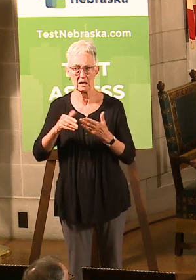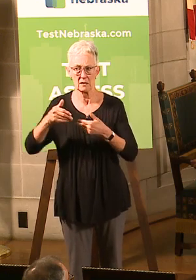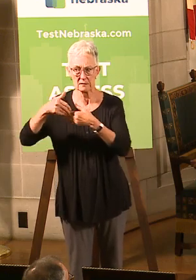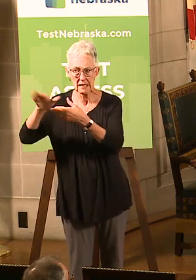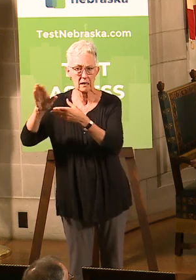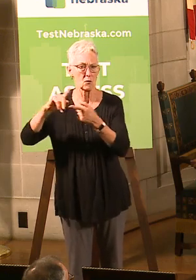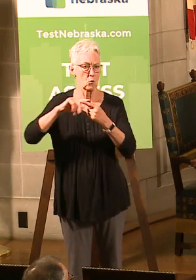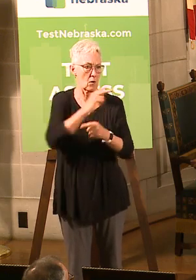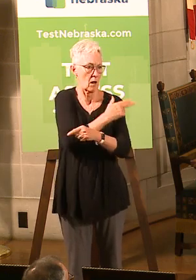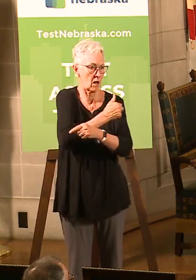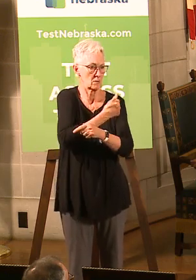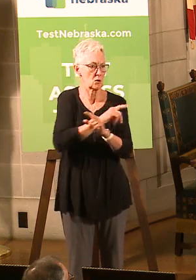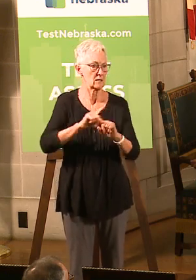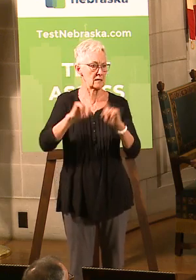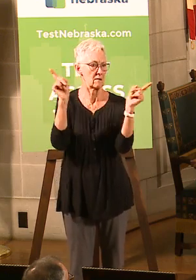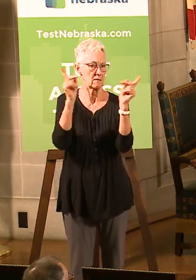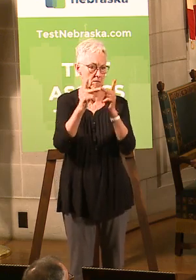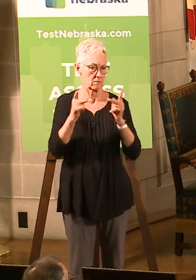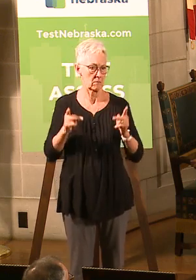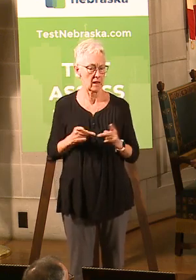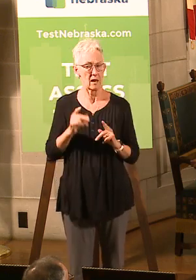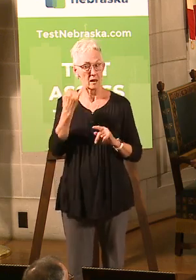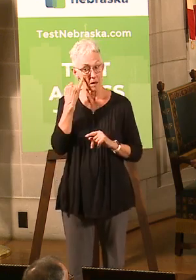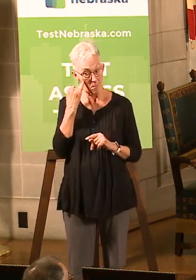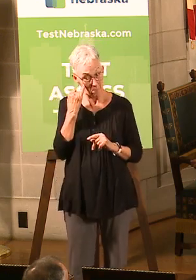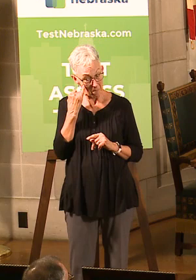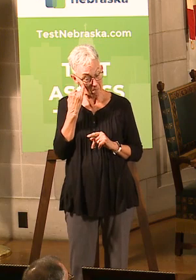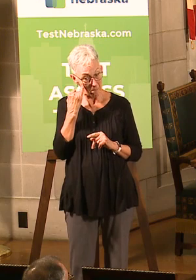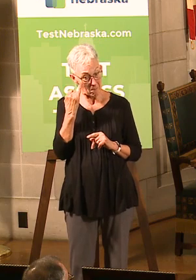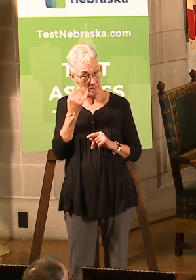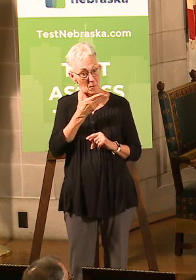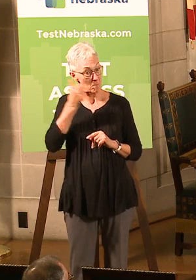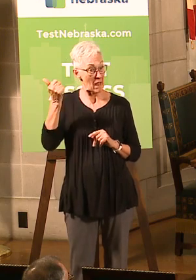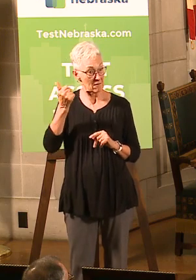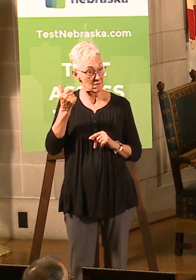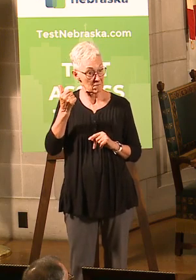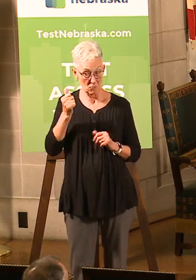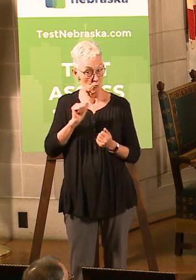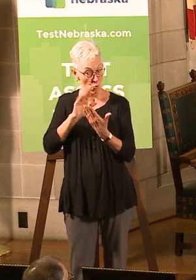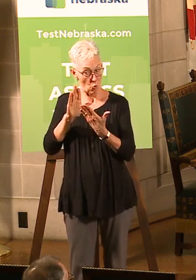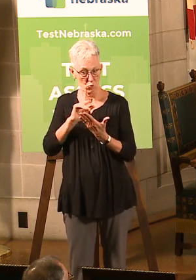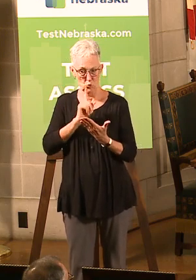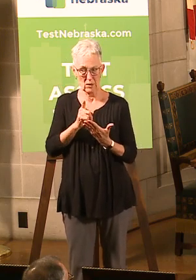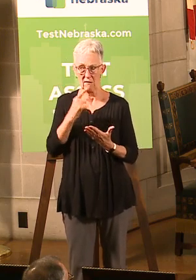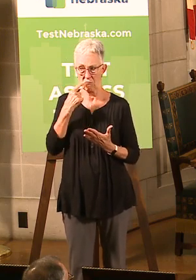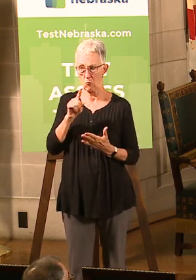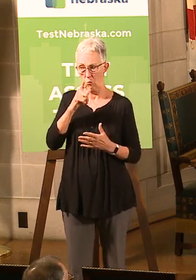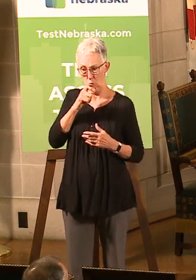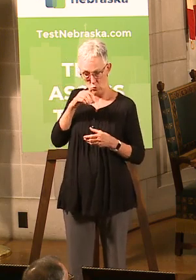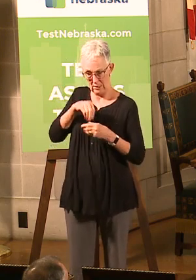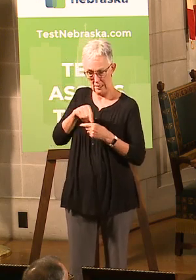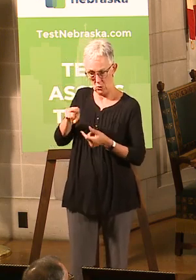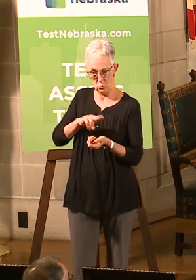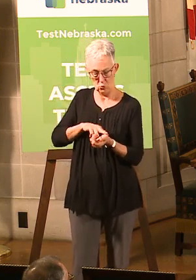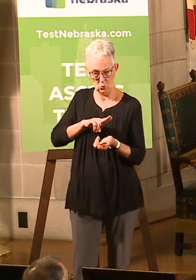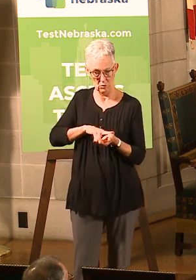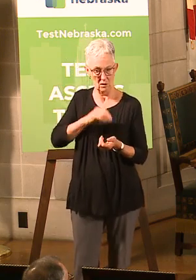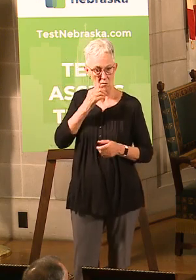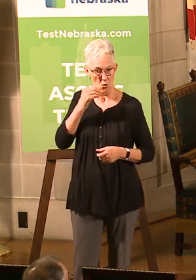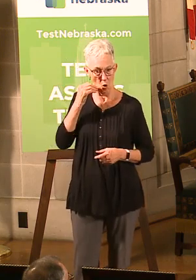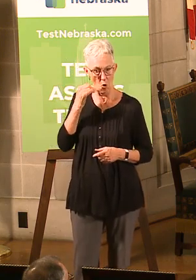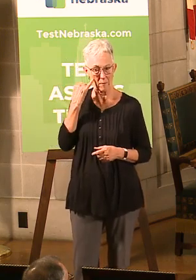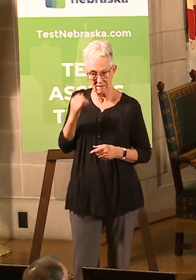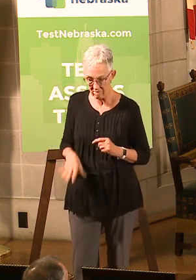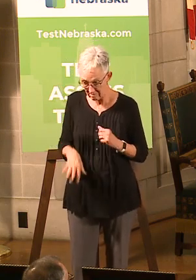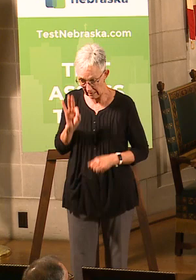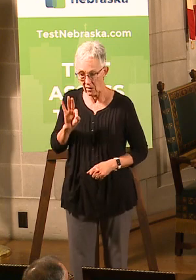current facility and can't keep them properly isolated and so forth as really the best way to be able to care for the residents. And